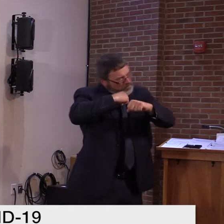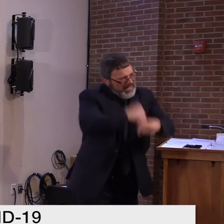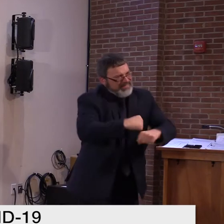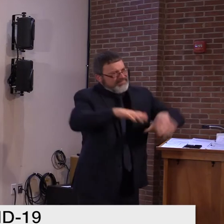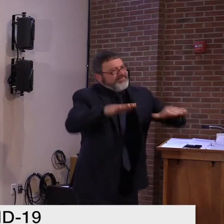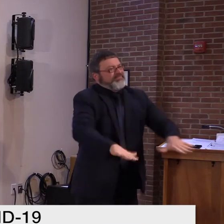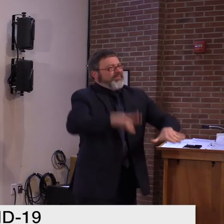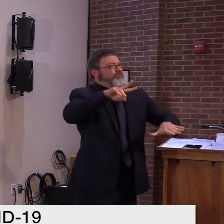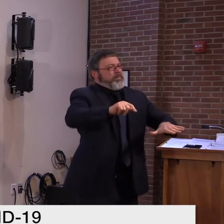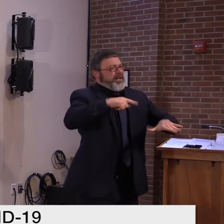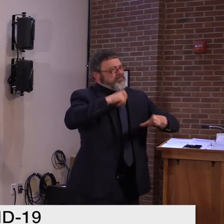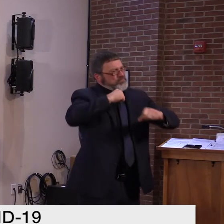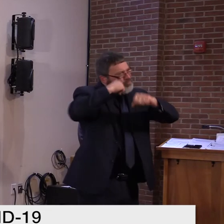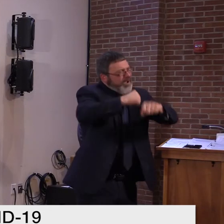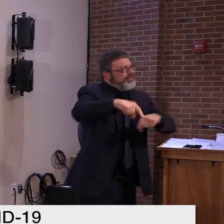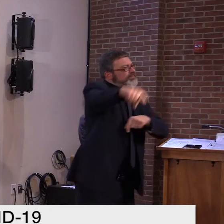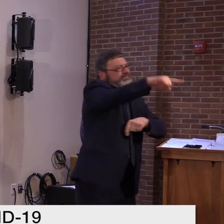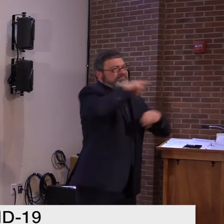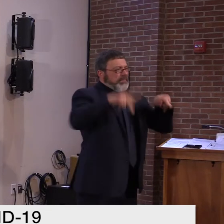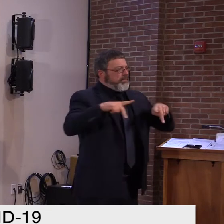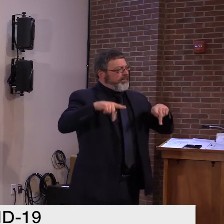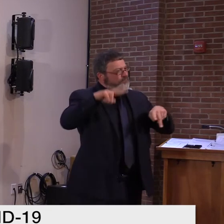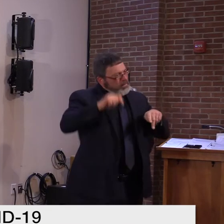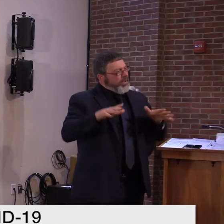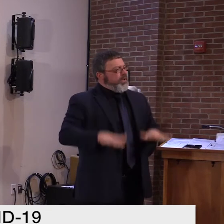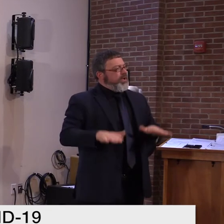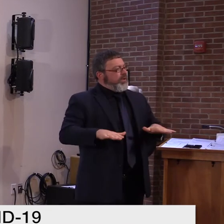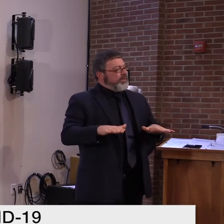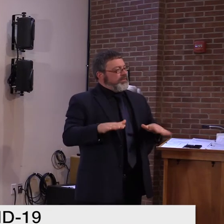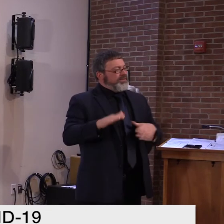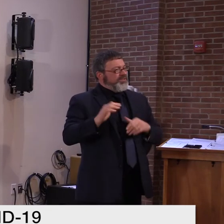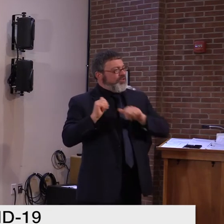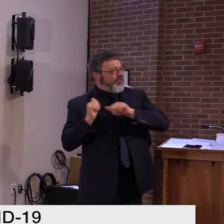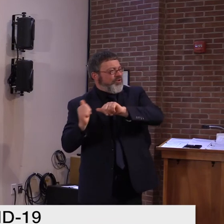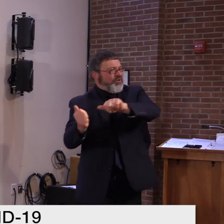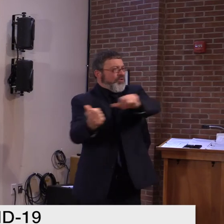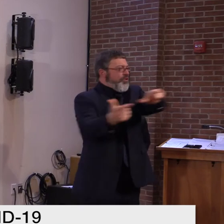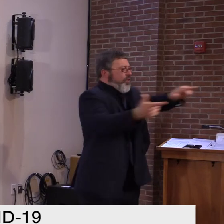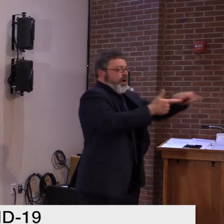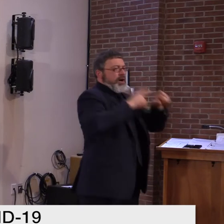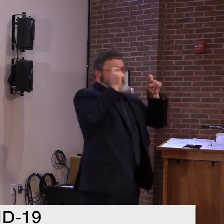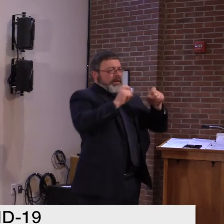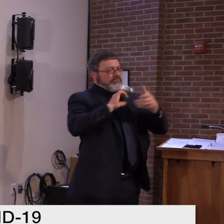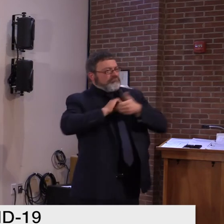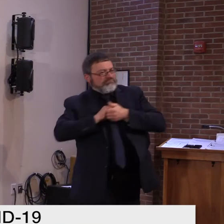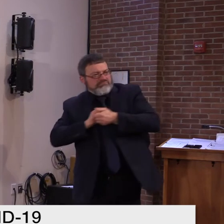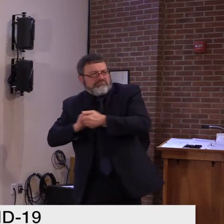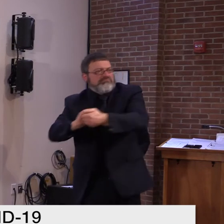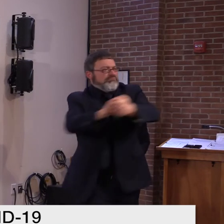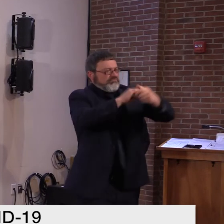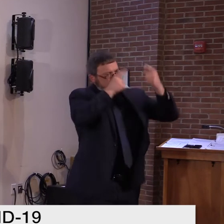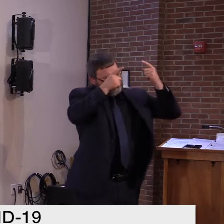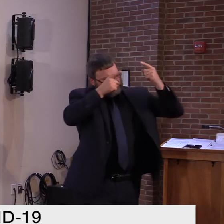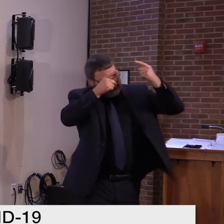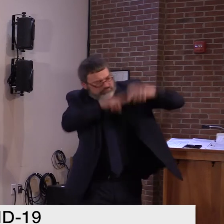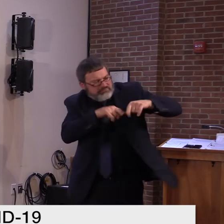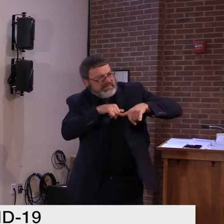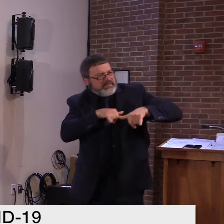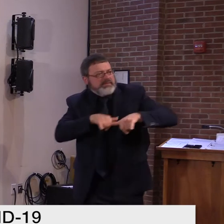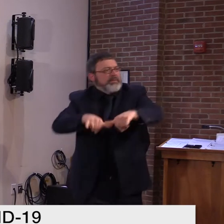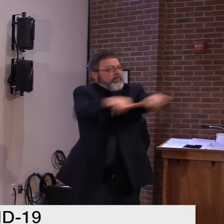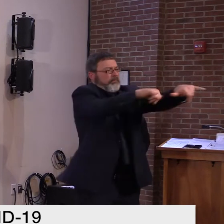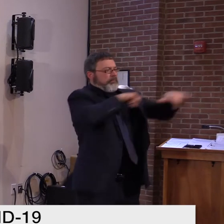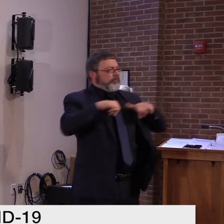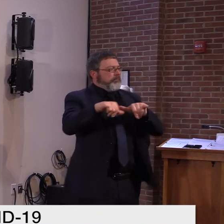to take all of us, all of us pulling in same direction in order to be successful. So, again, it's not perfect.